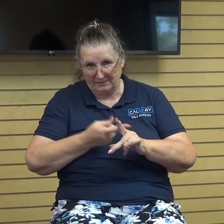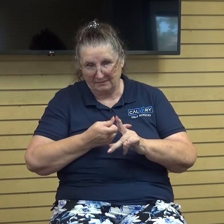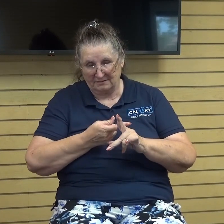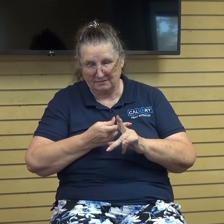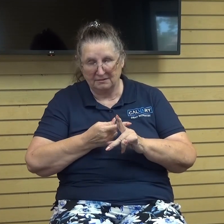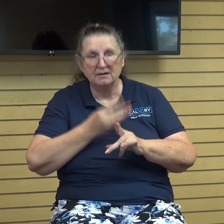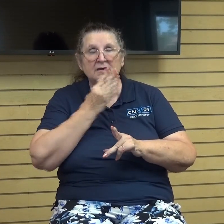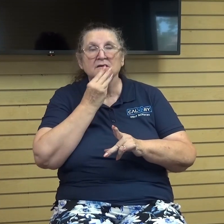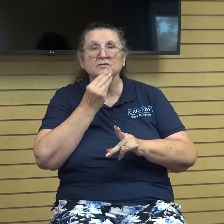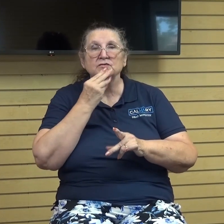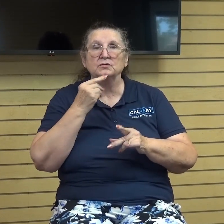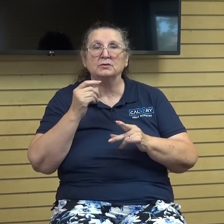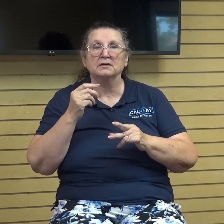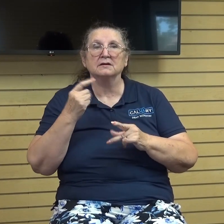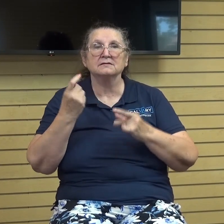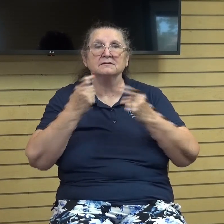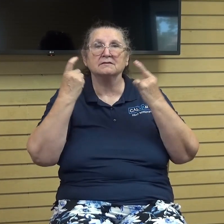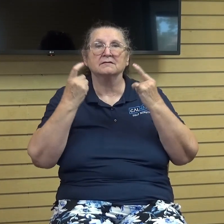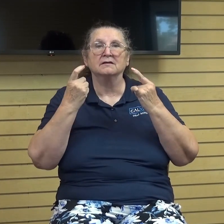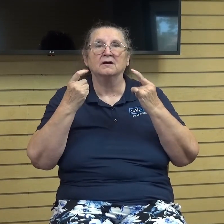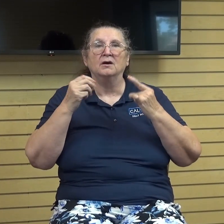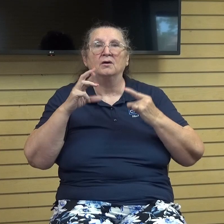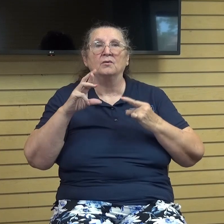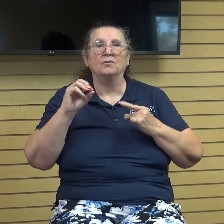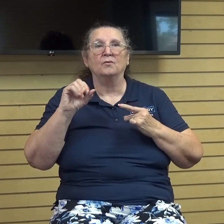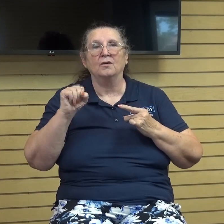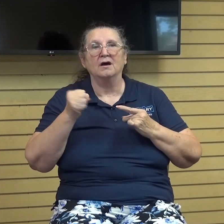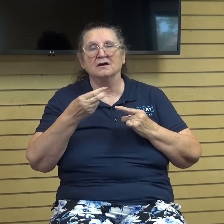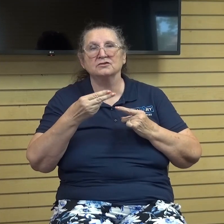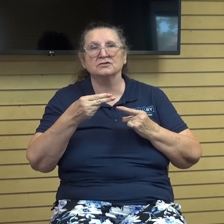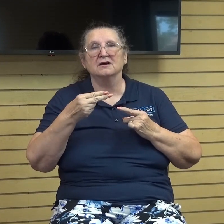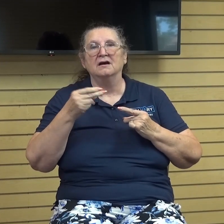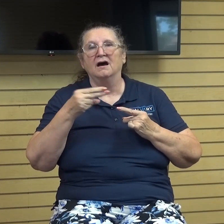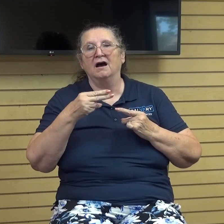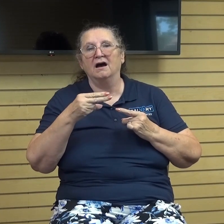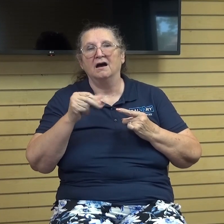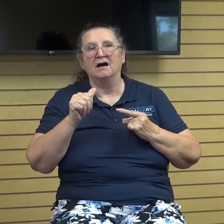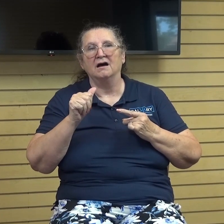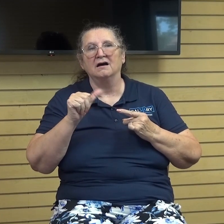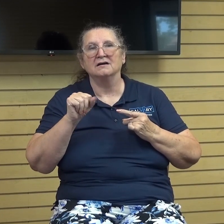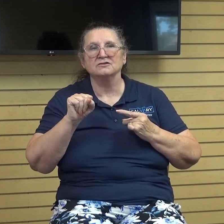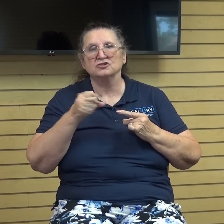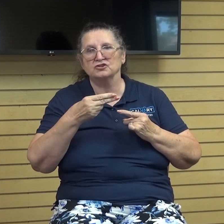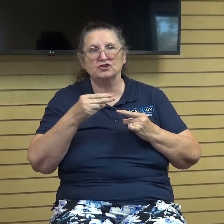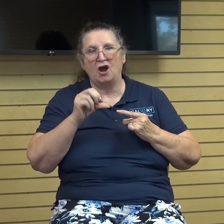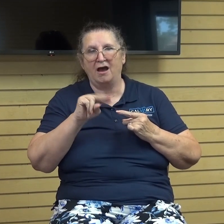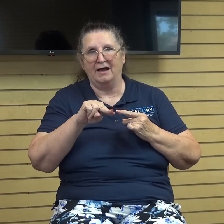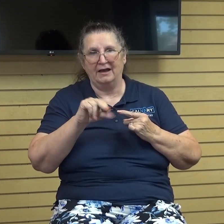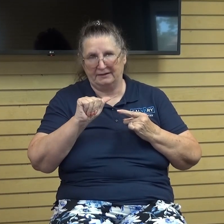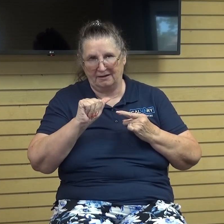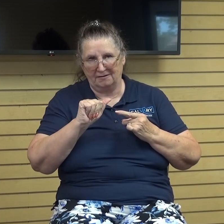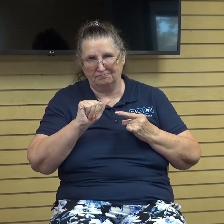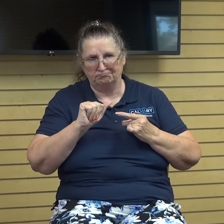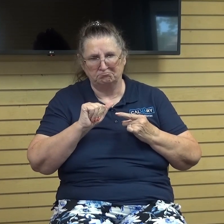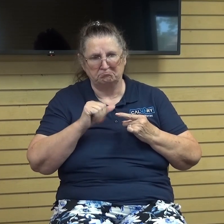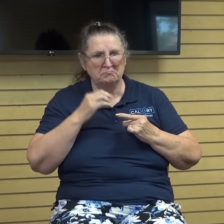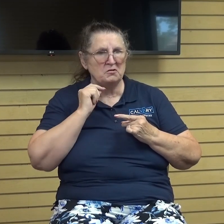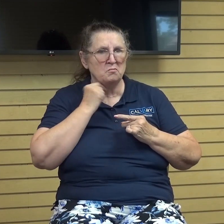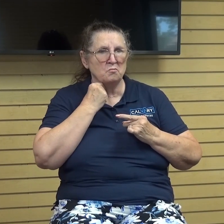celebration of rosh hashanah i'm not sure if i'm pronouncing that exactly right but this is the the